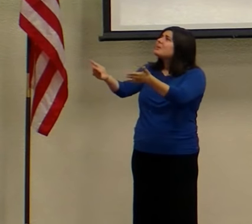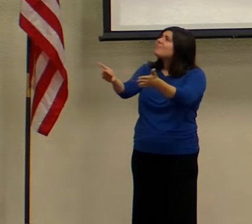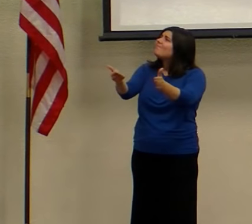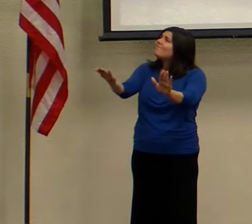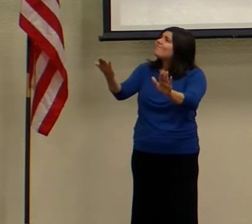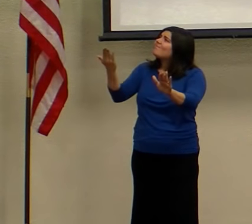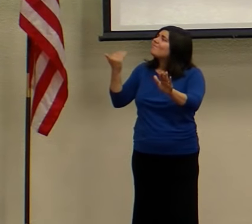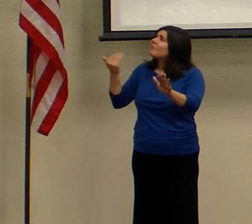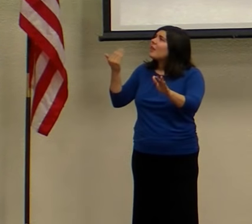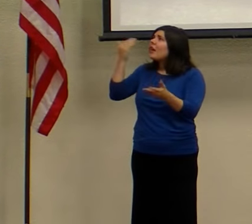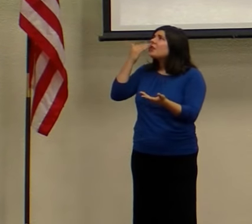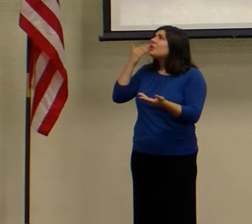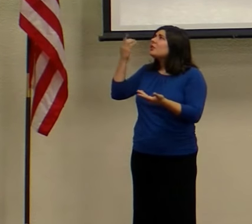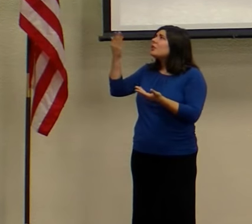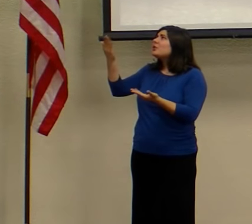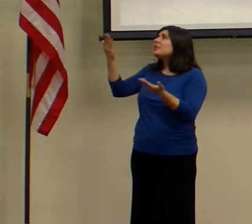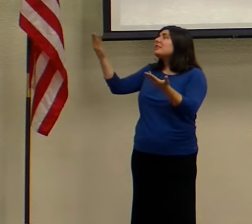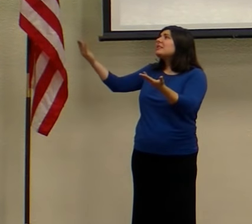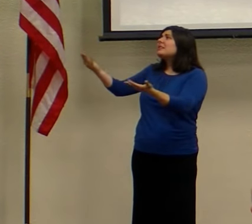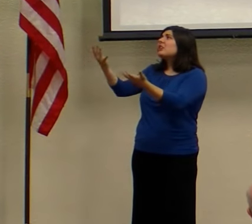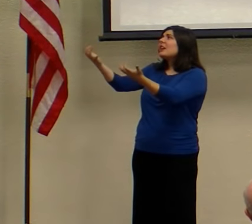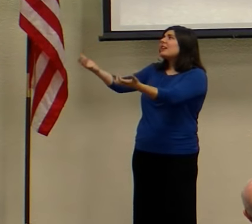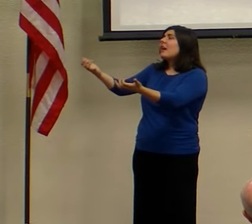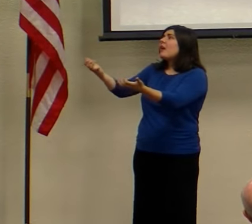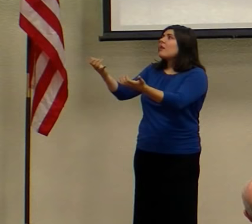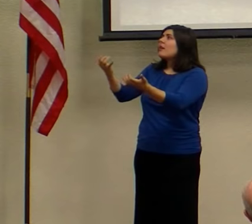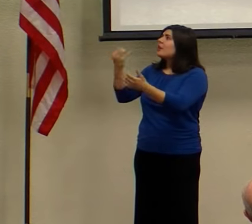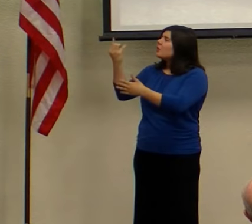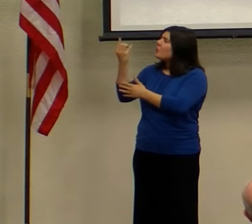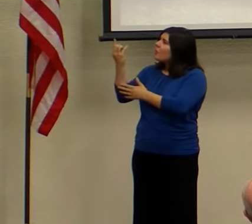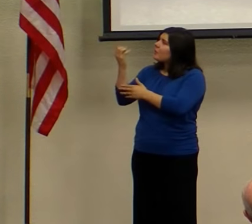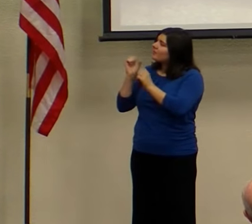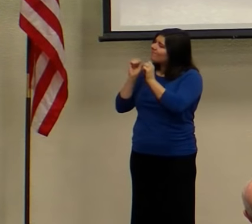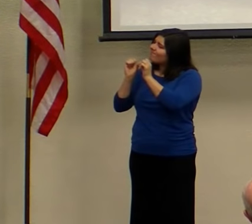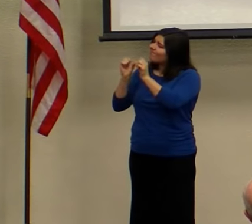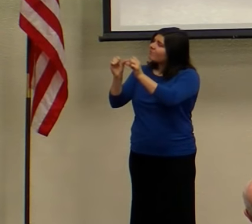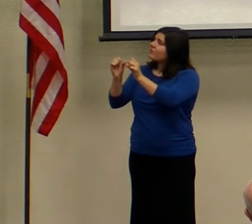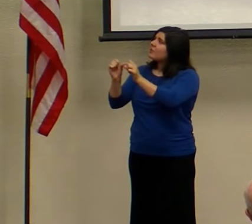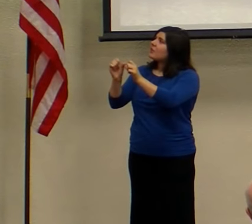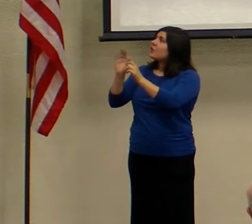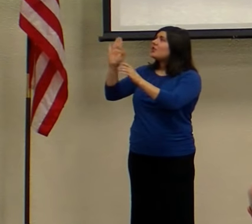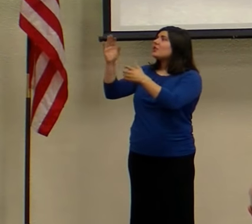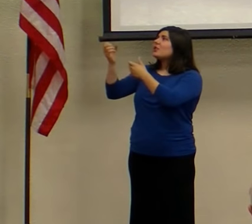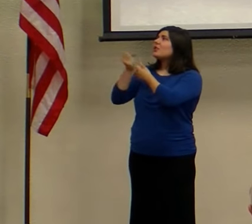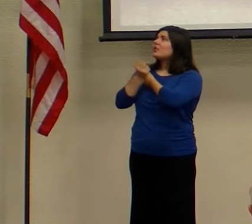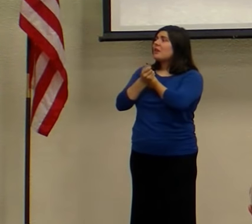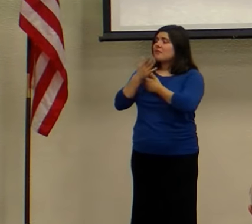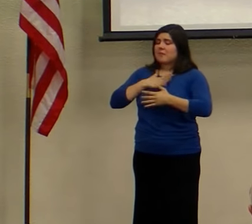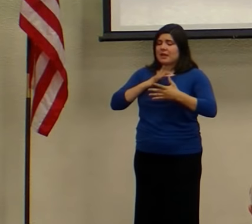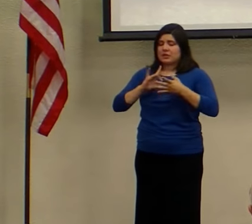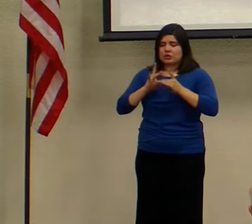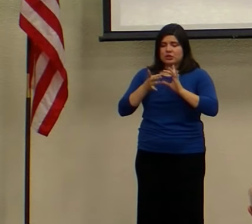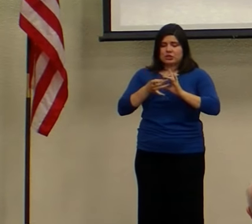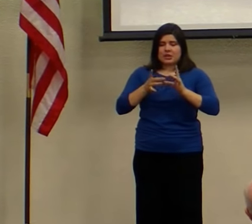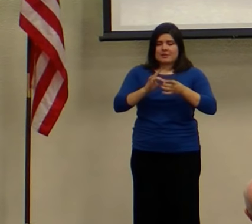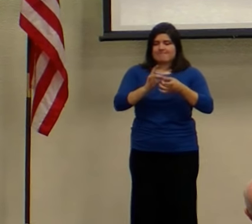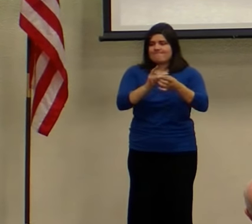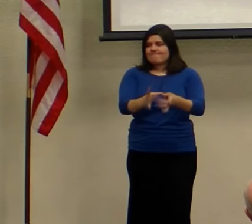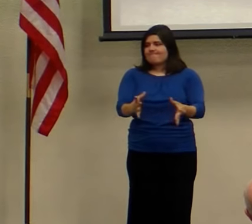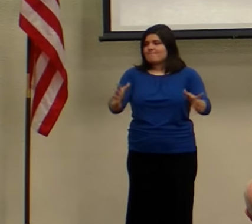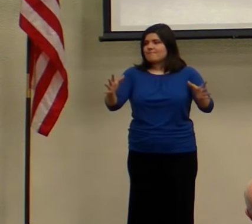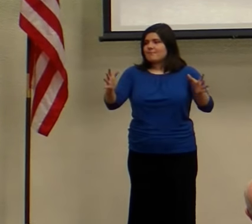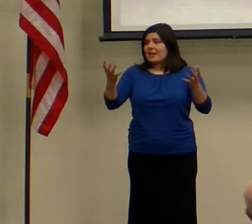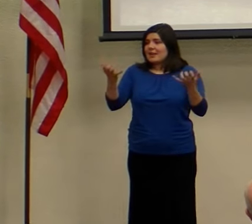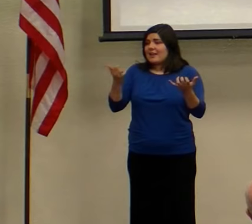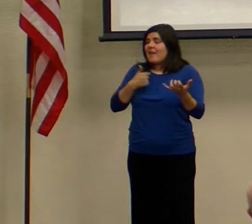I know you here now and always will be. Your love loosened my chains, and in you I am